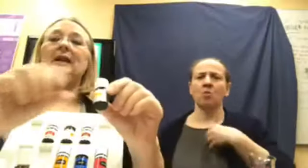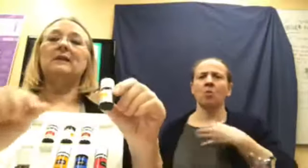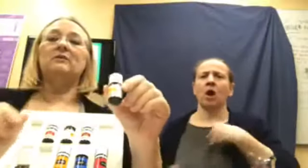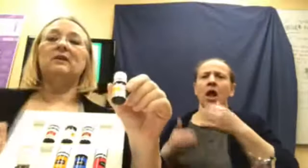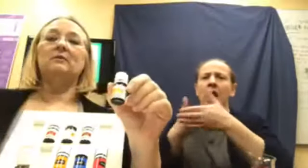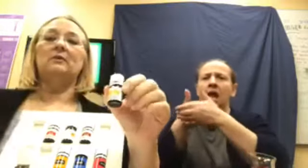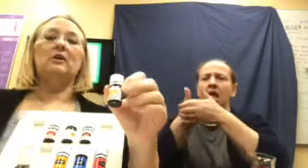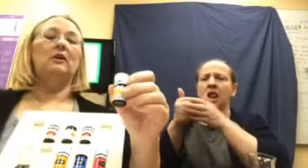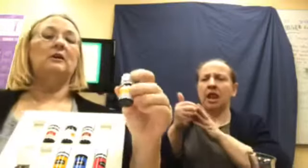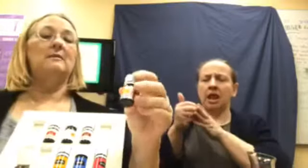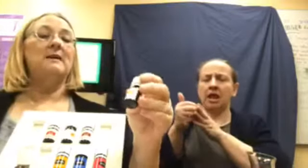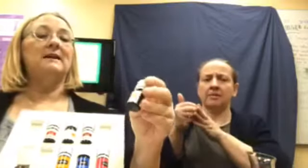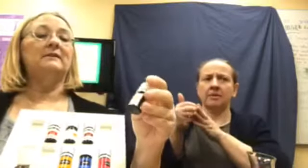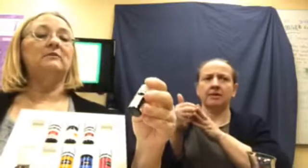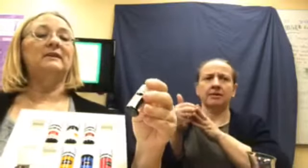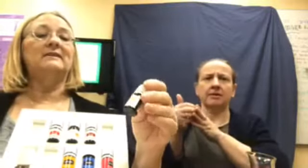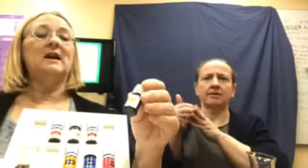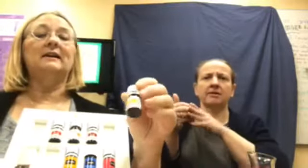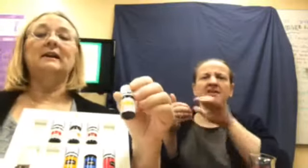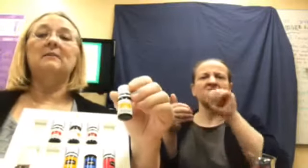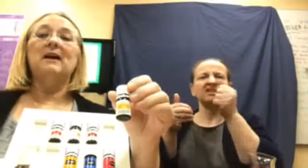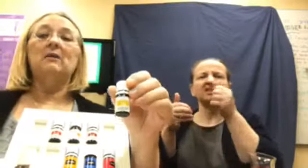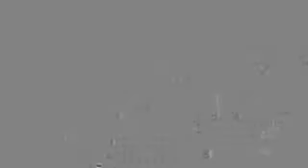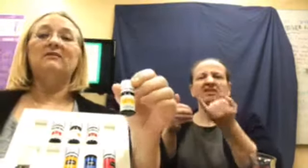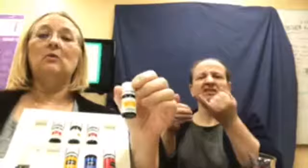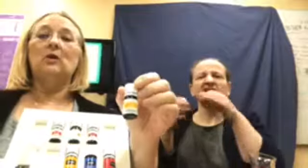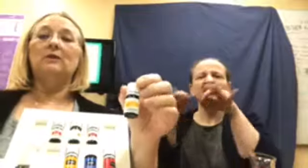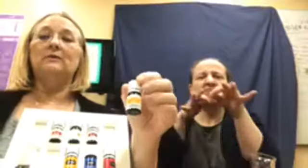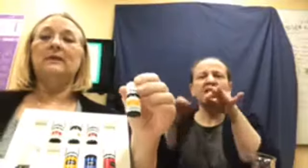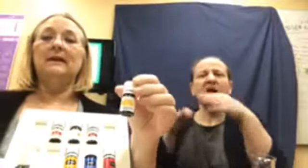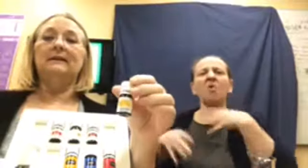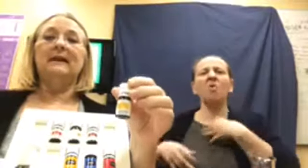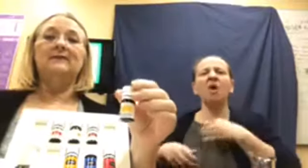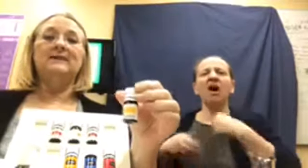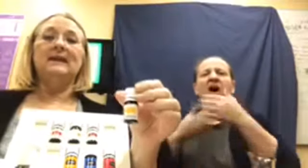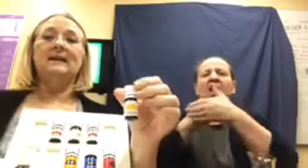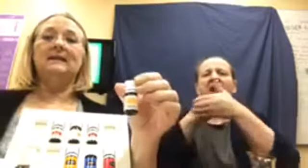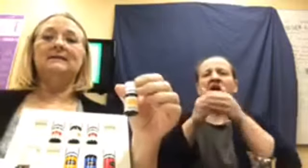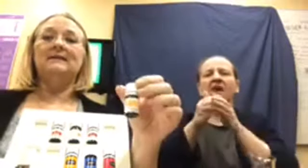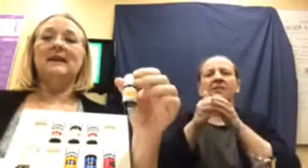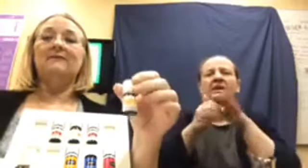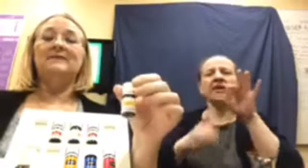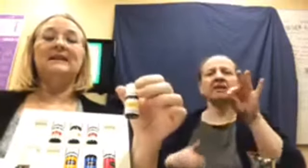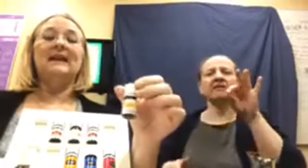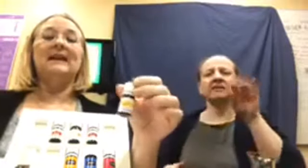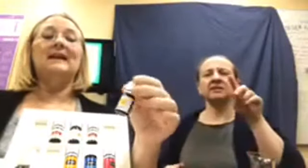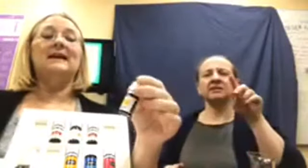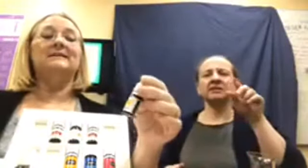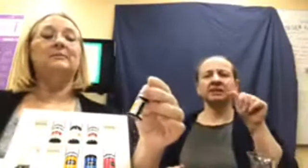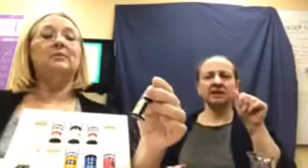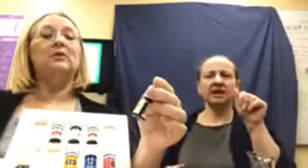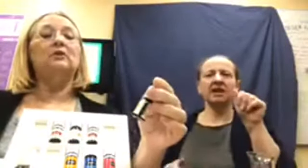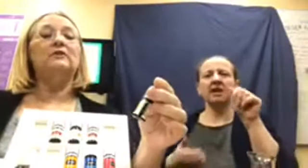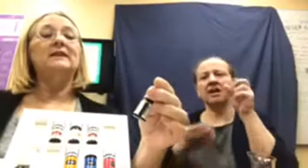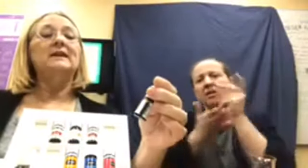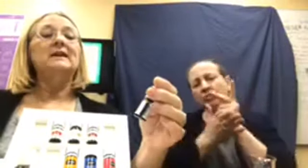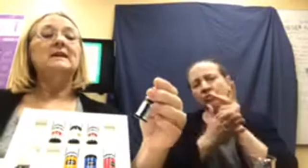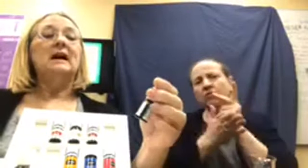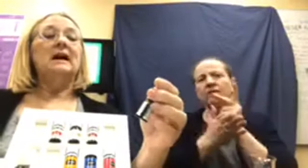Andrea or Amanda was talking about before. That the FDA, FDA has approved, uh,